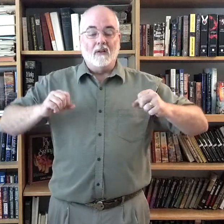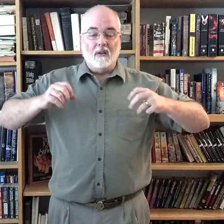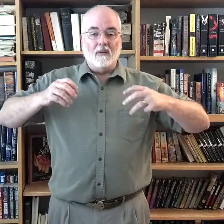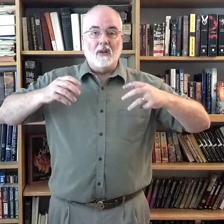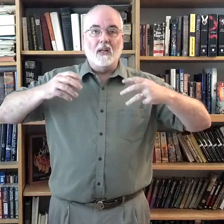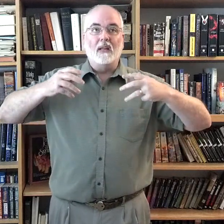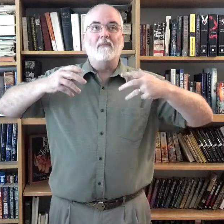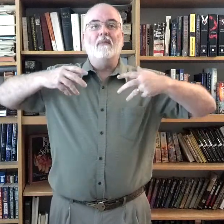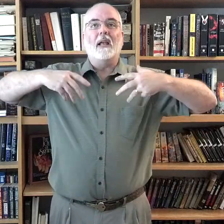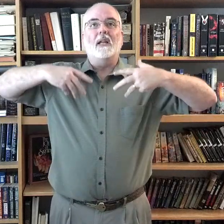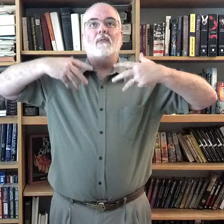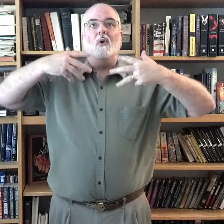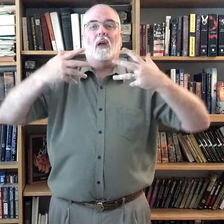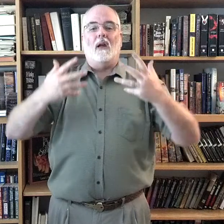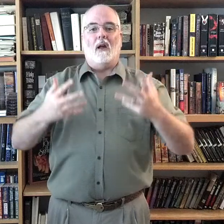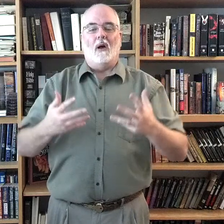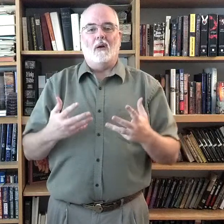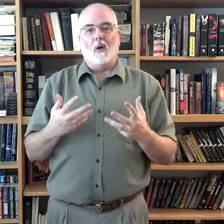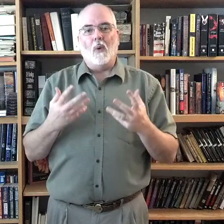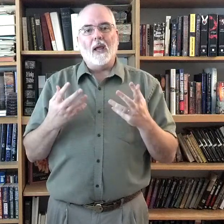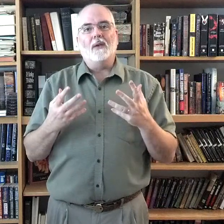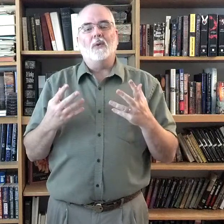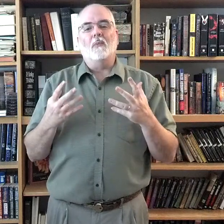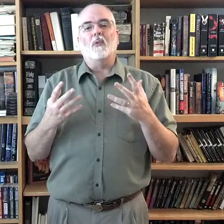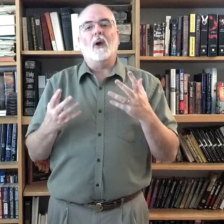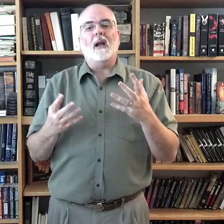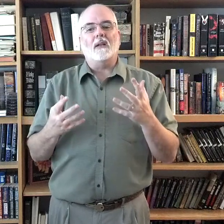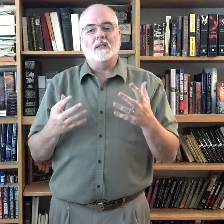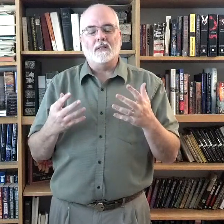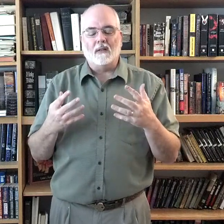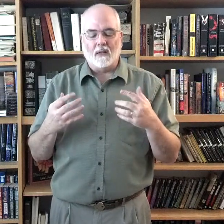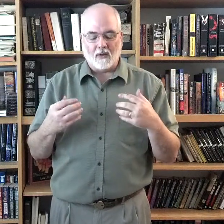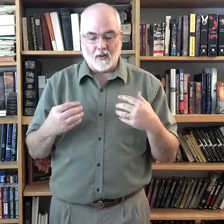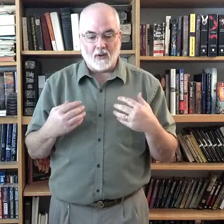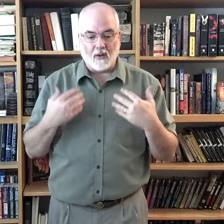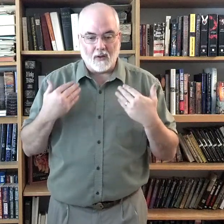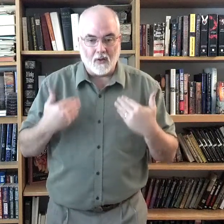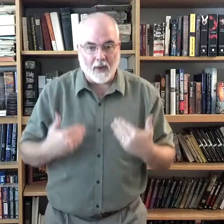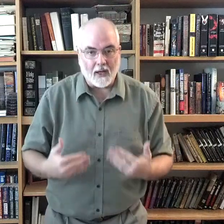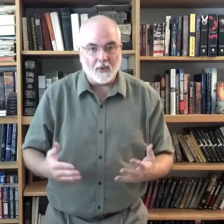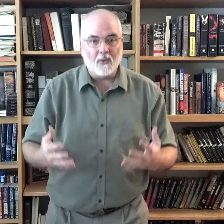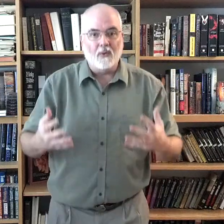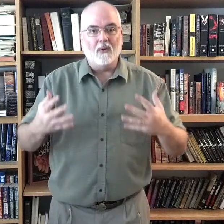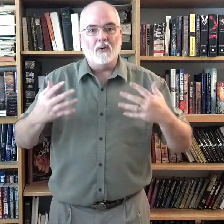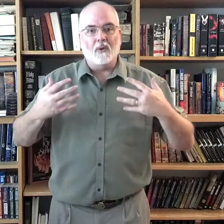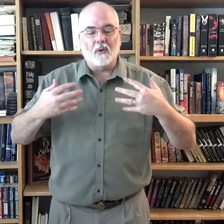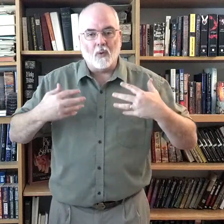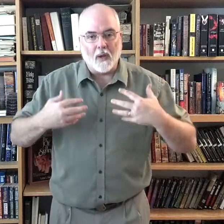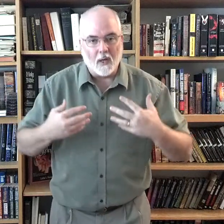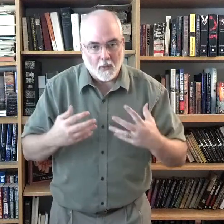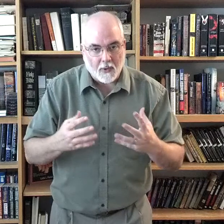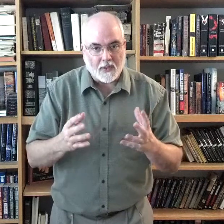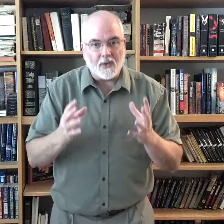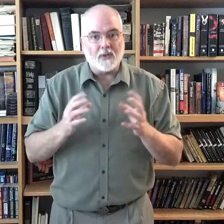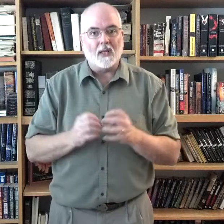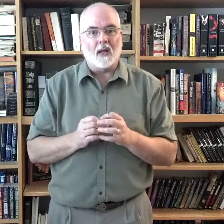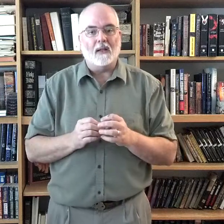And that'll give you a way to practice your attitude, the way you're to present your signs,